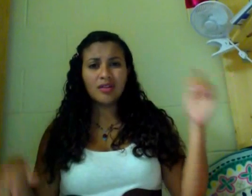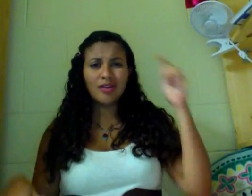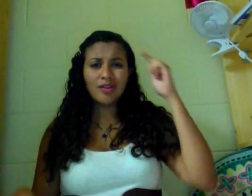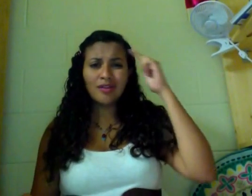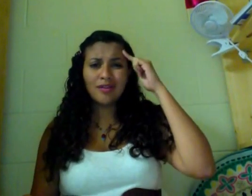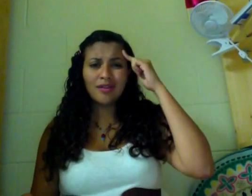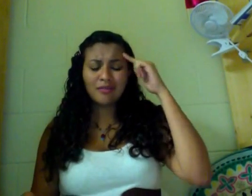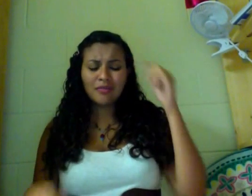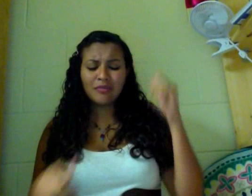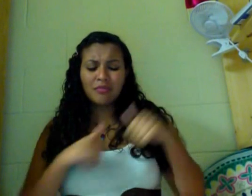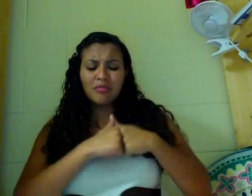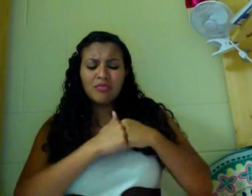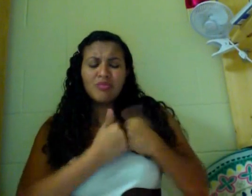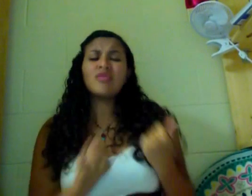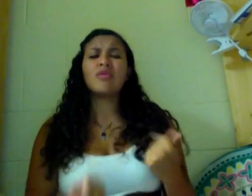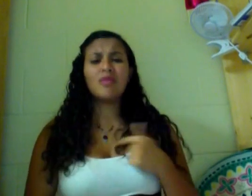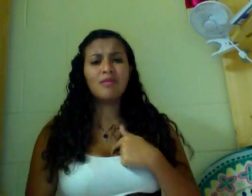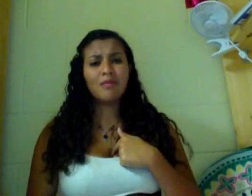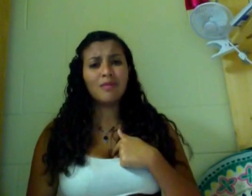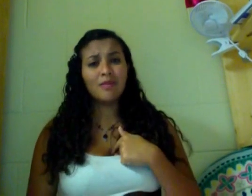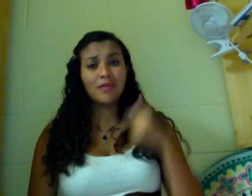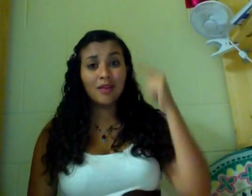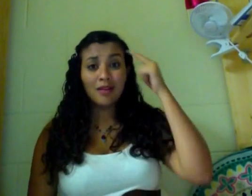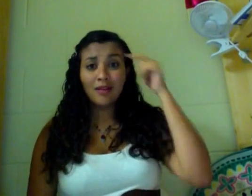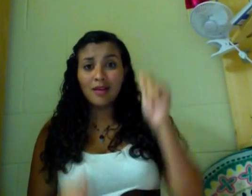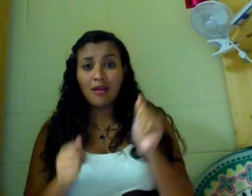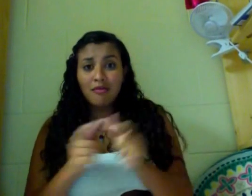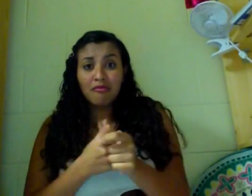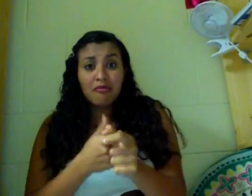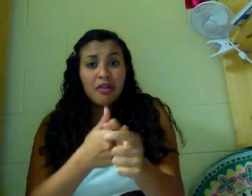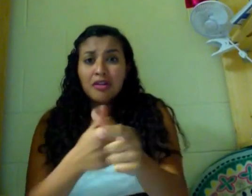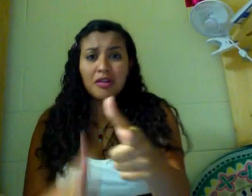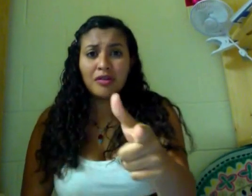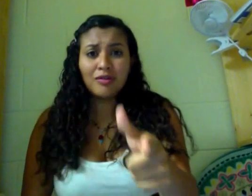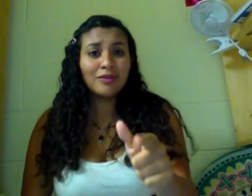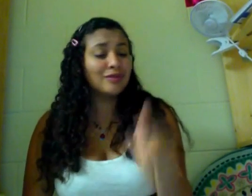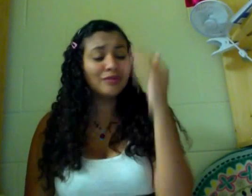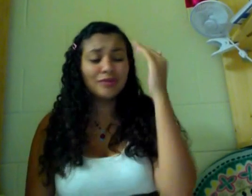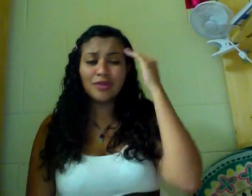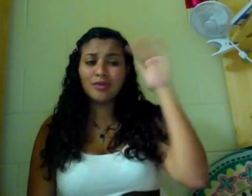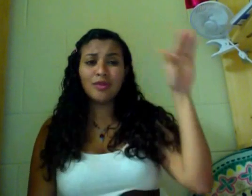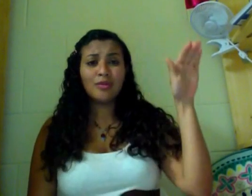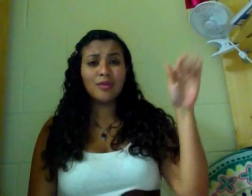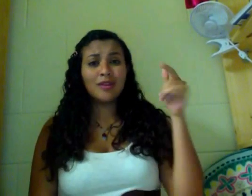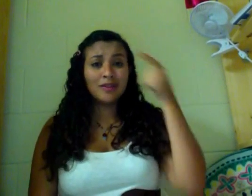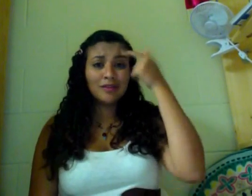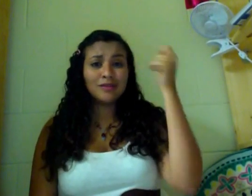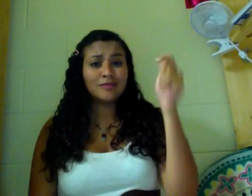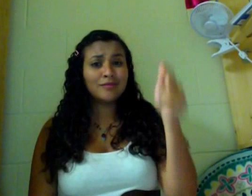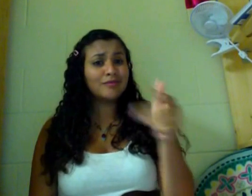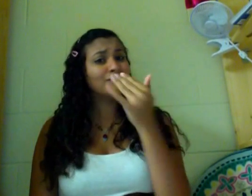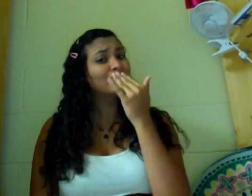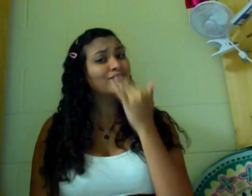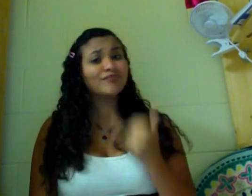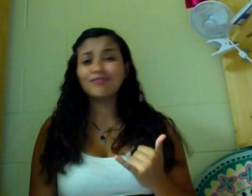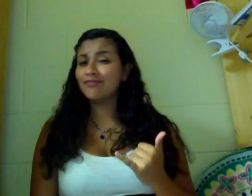Think you left me broken down, think that I'll come on and back Baby, you don't know me cause you're dead wrong